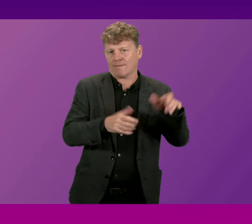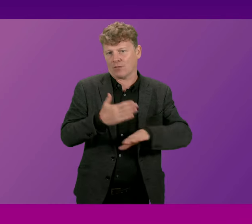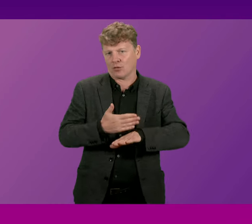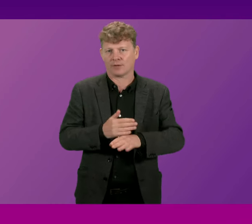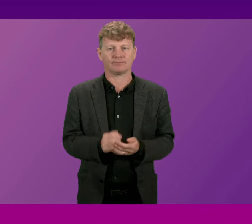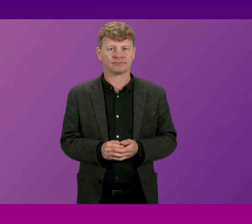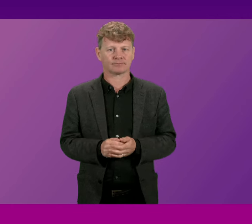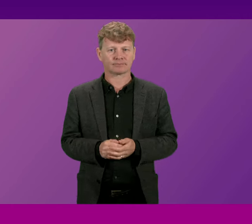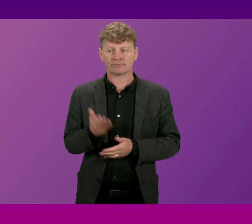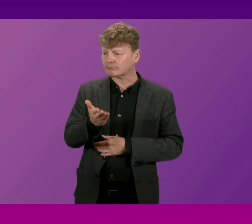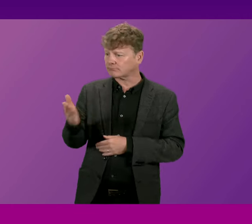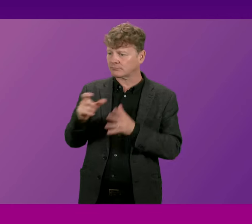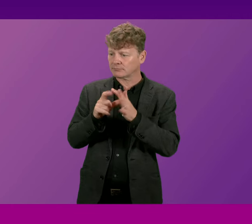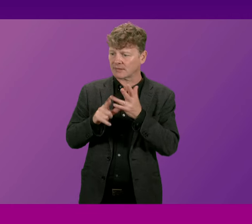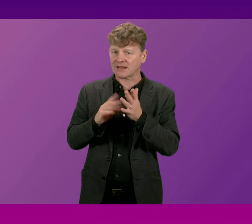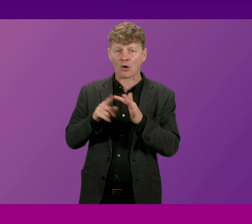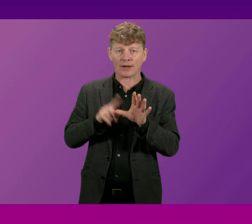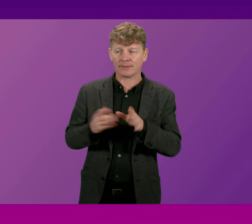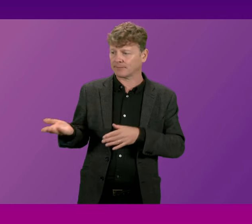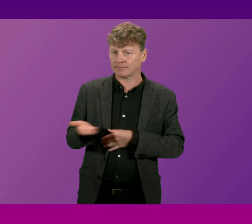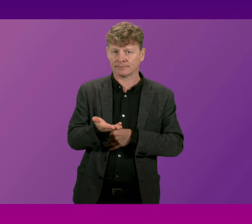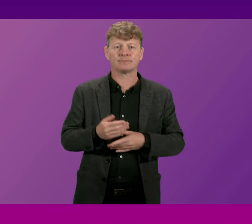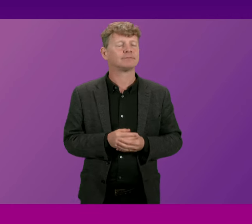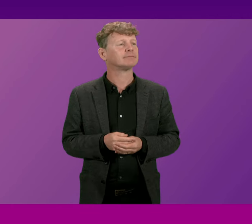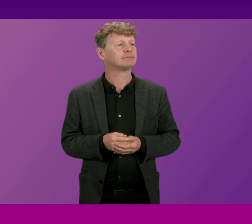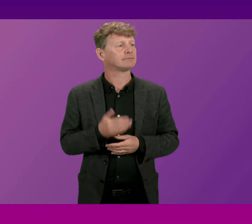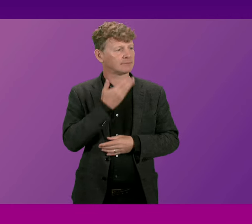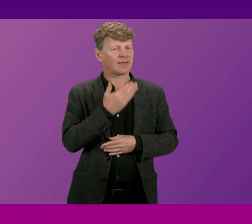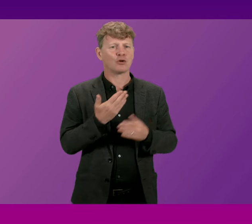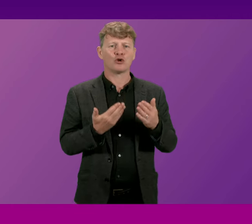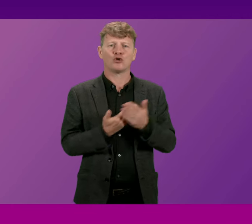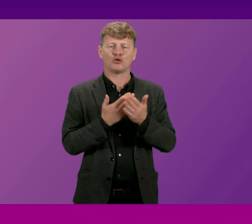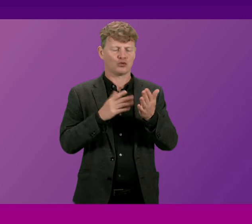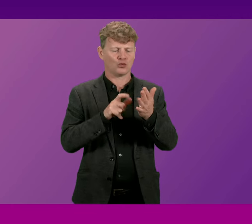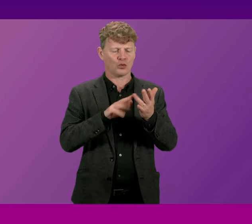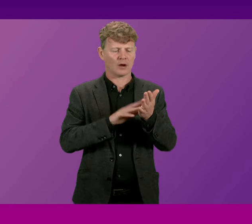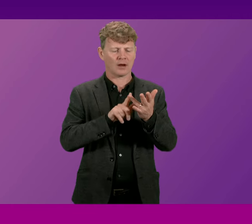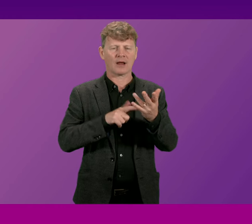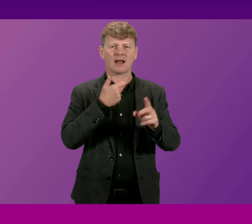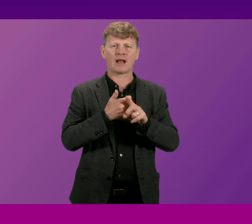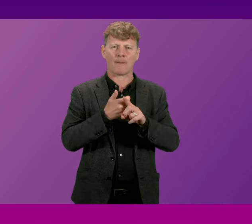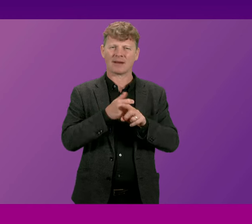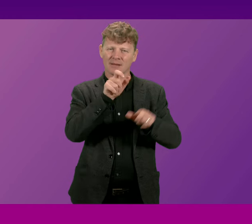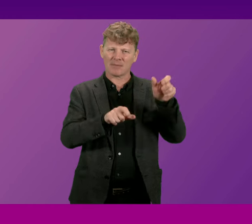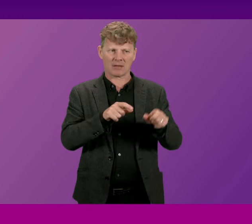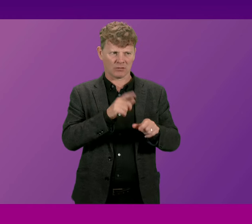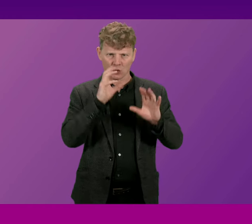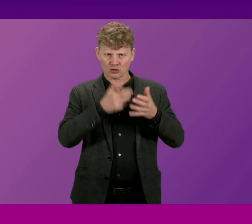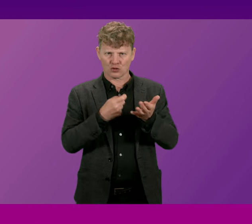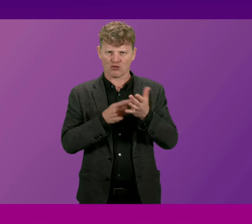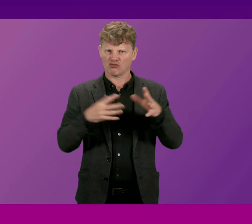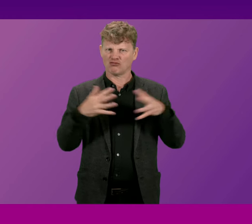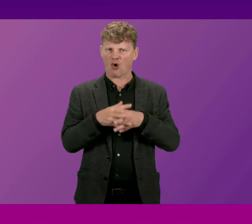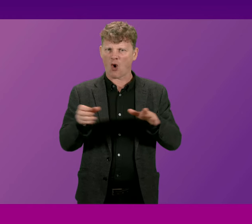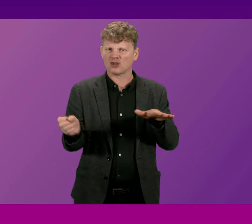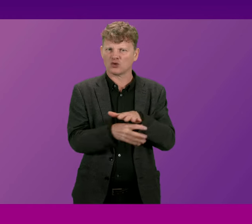and we will of you the President of the New Cumnock residents have raised concerns of raw sewage being dumped in the area under the